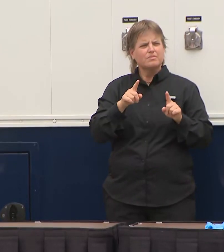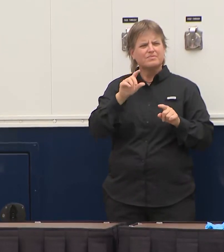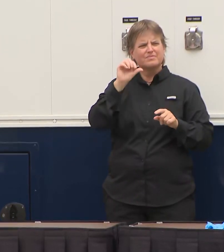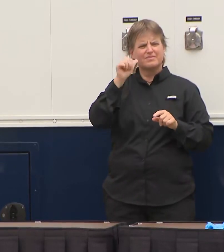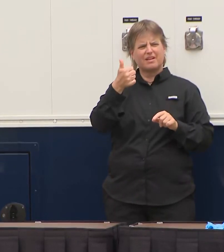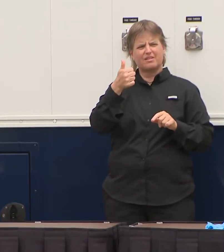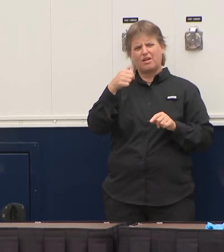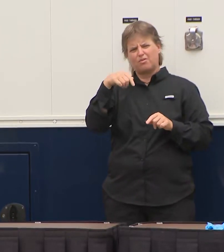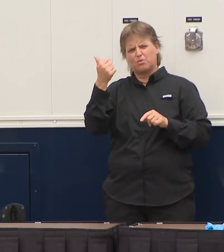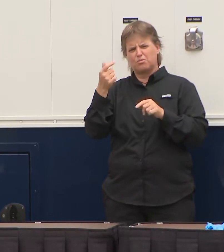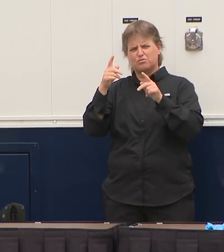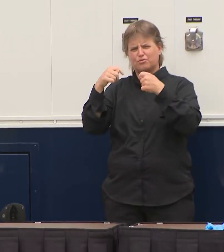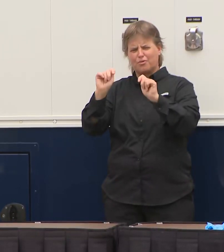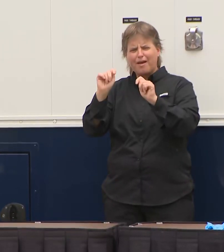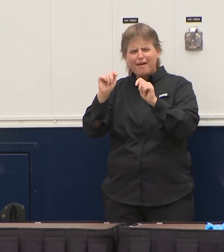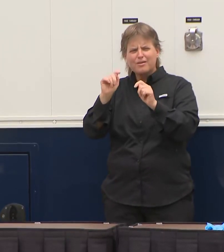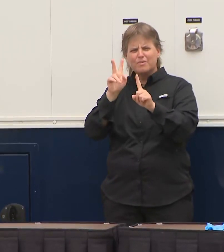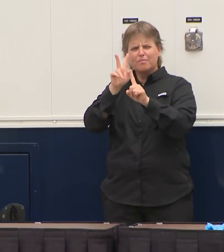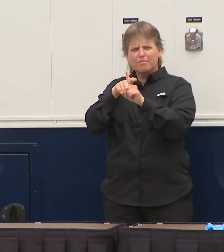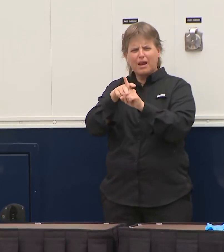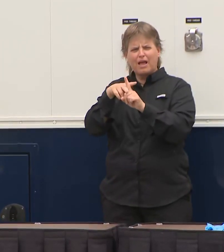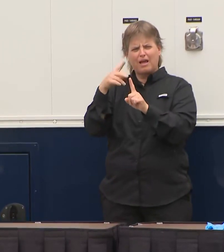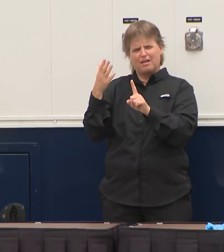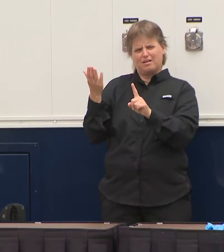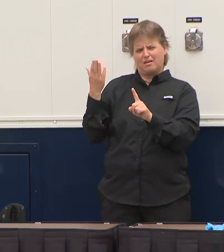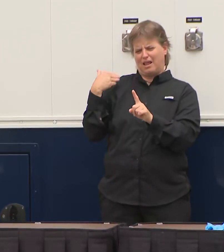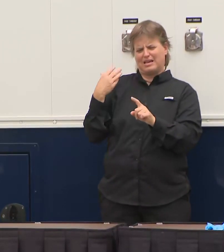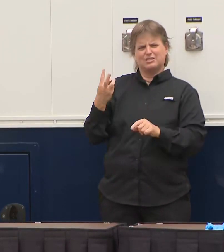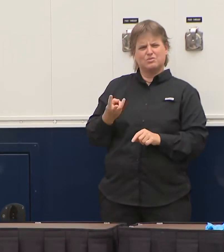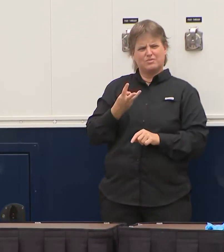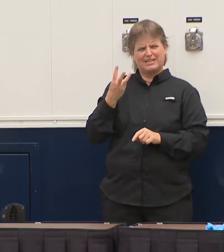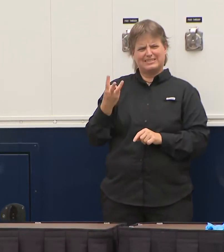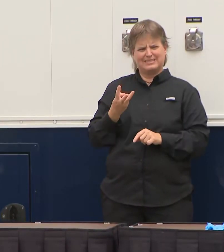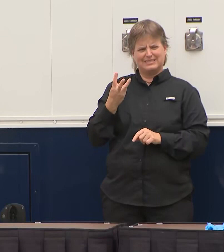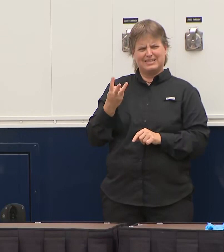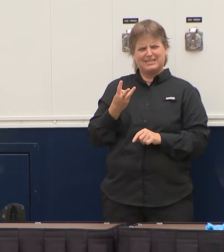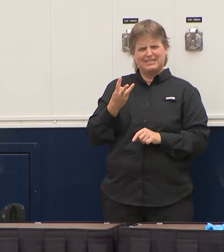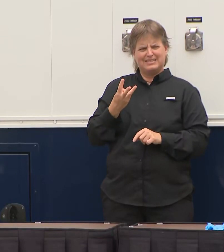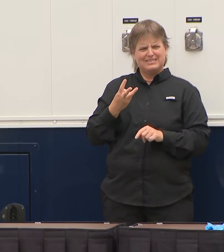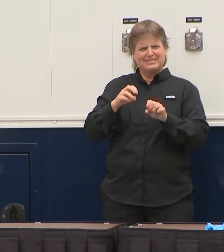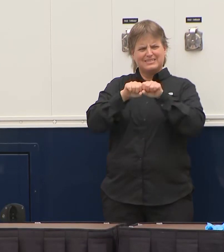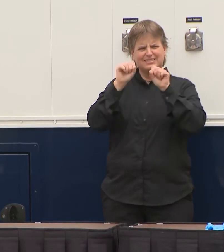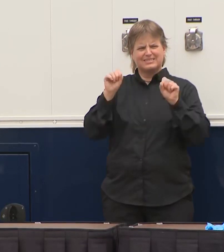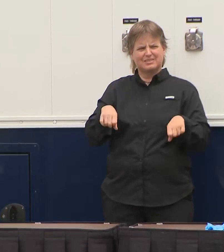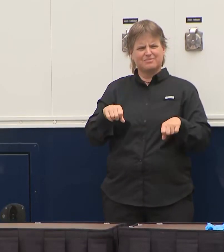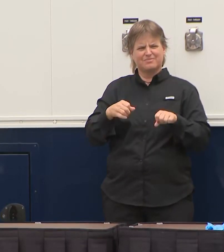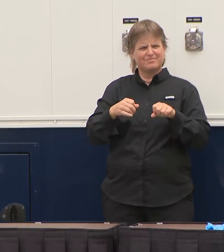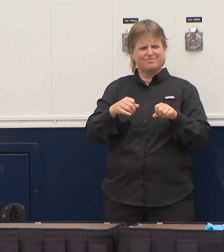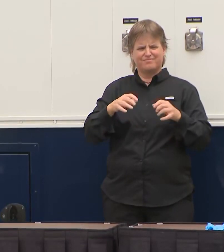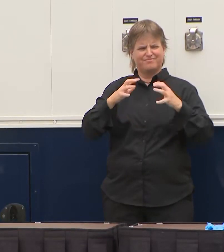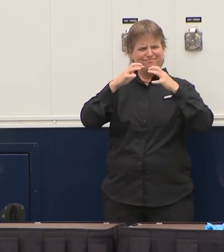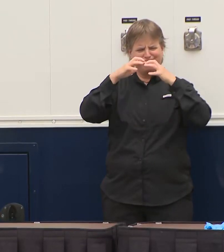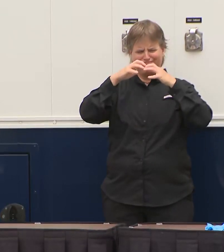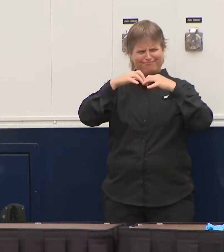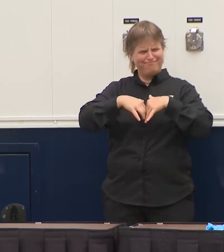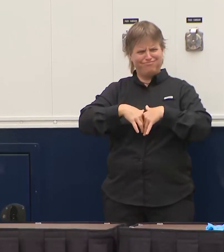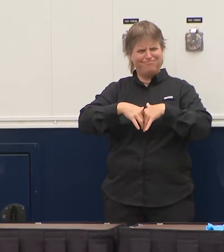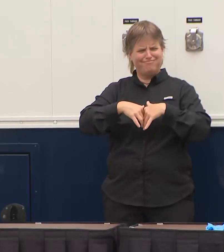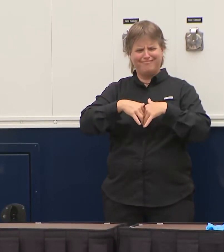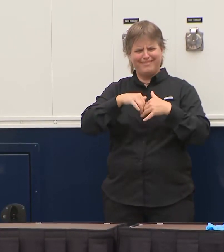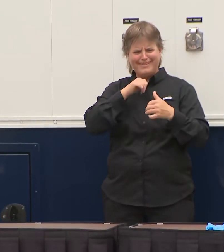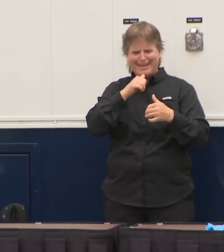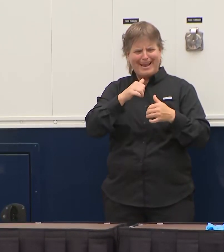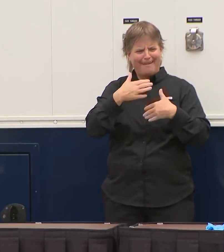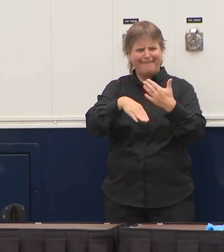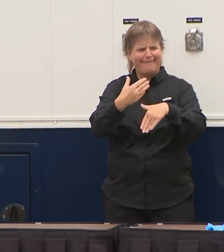on what like last Wednesday and the the system wasn't really working then I think you should you should count that as the day so he's looking at